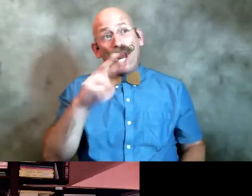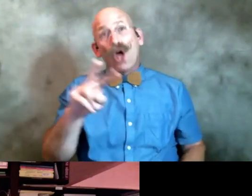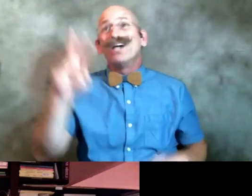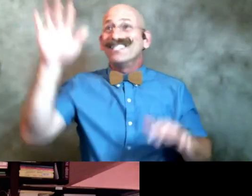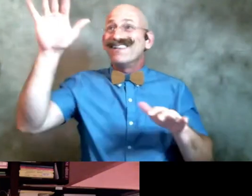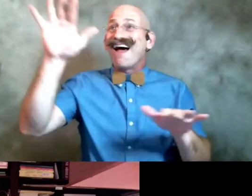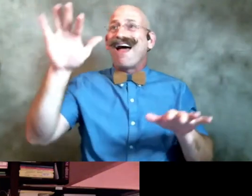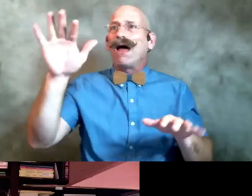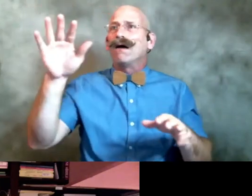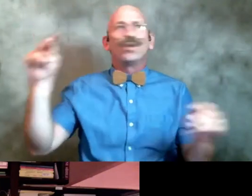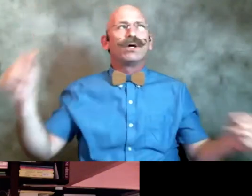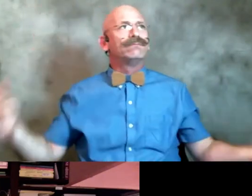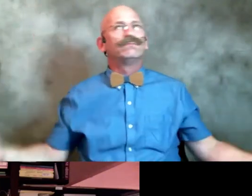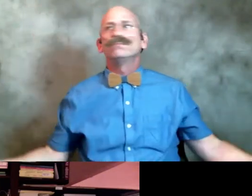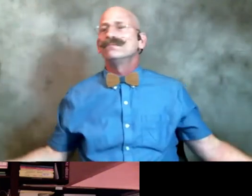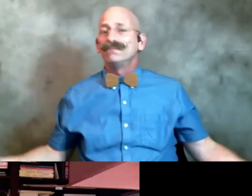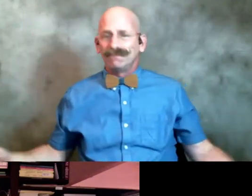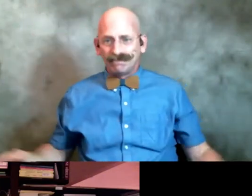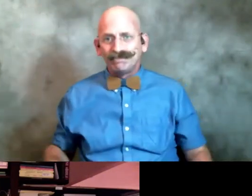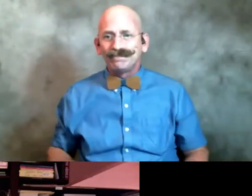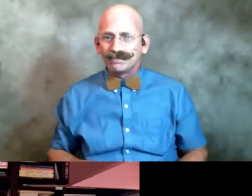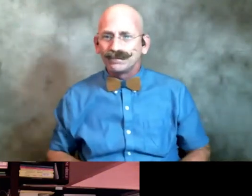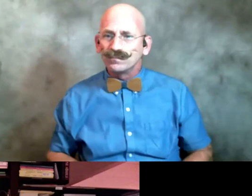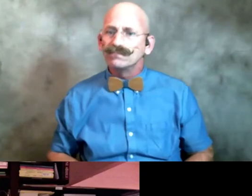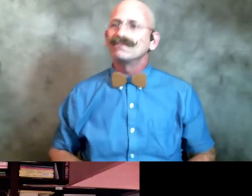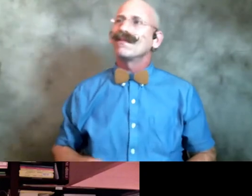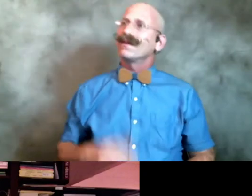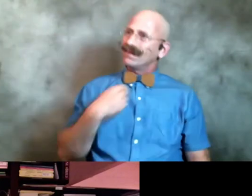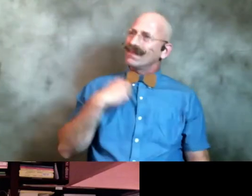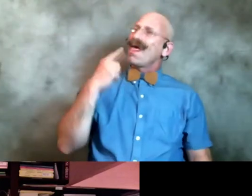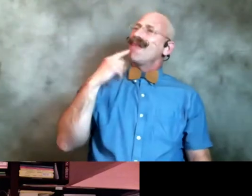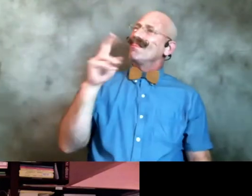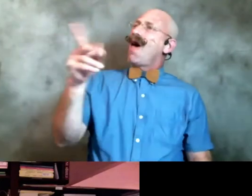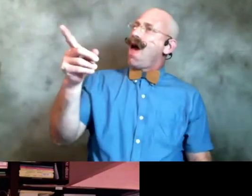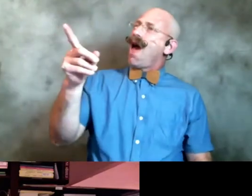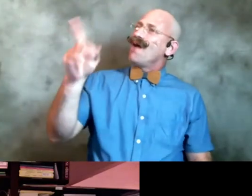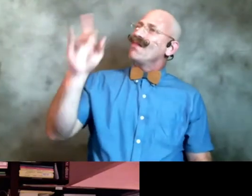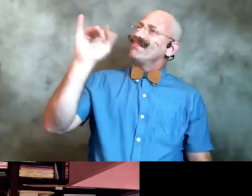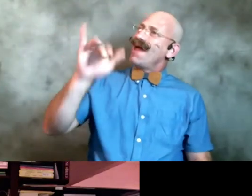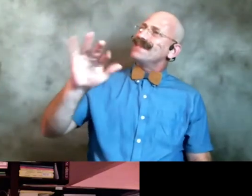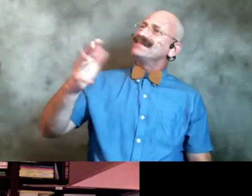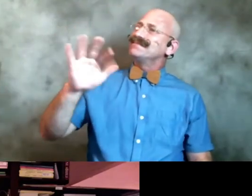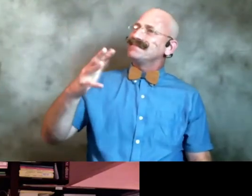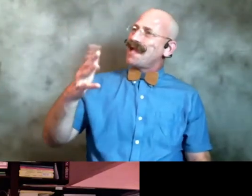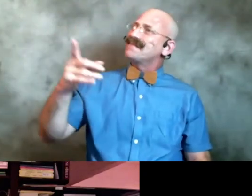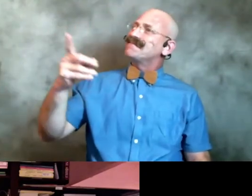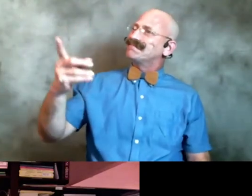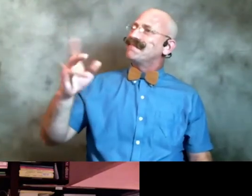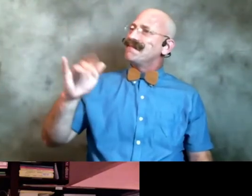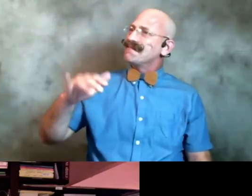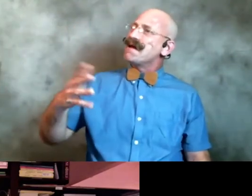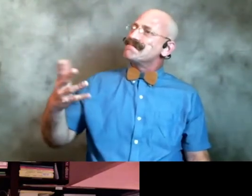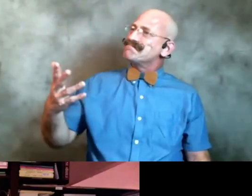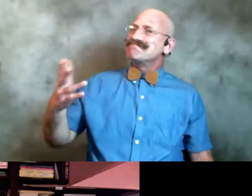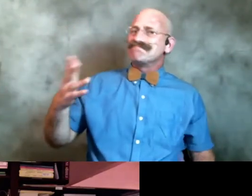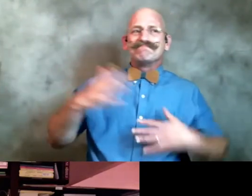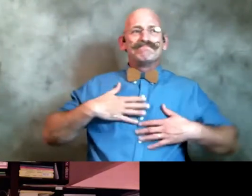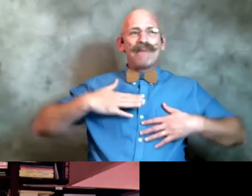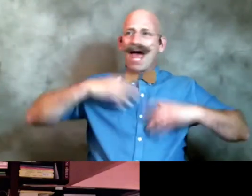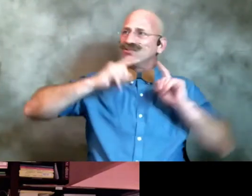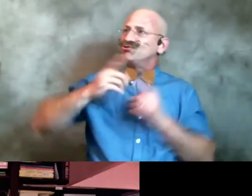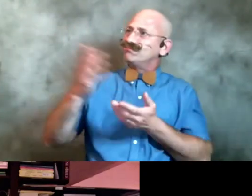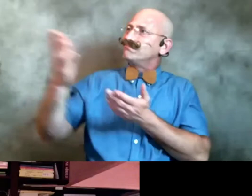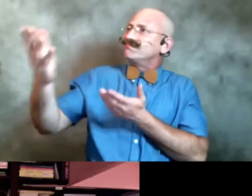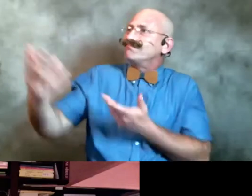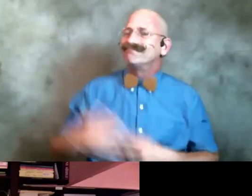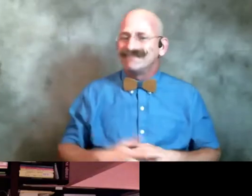um and i was like oh that's kind of an answer that's you know it's not